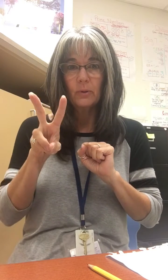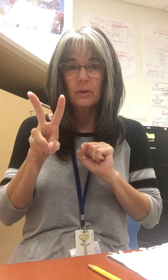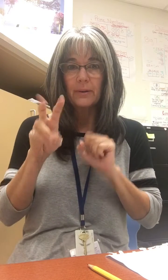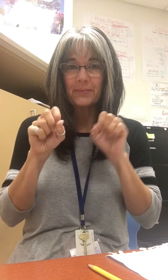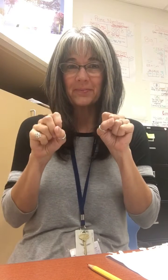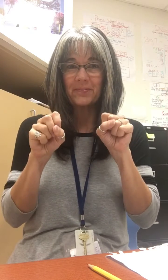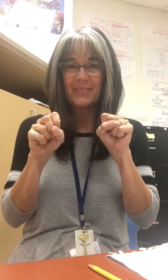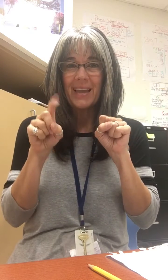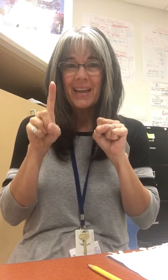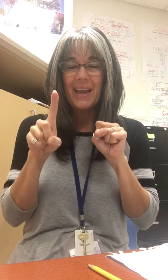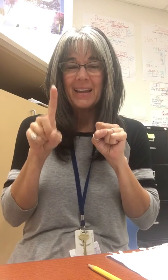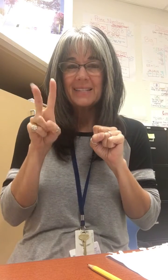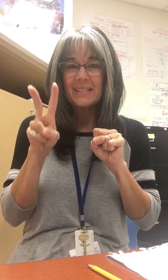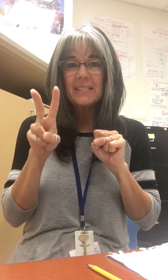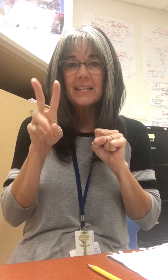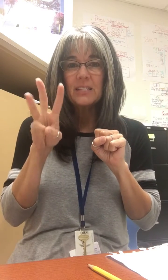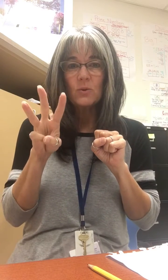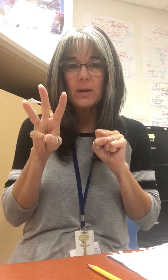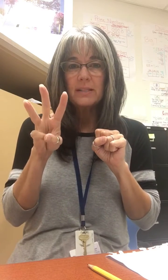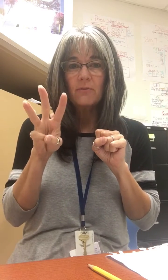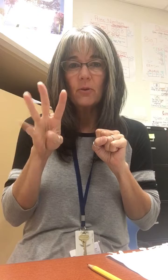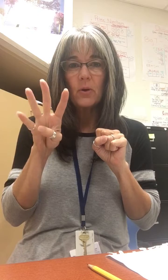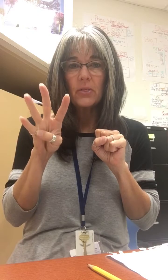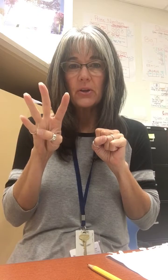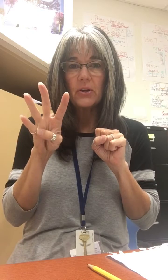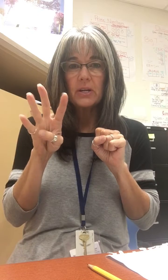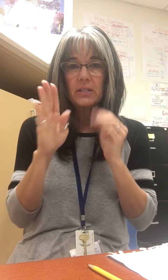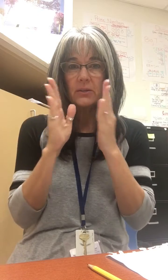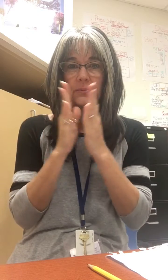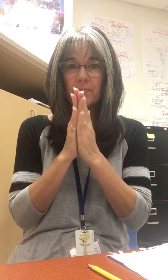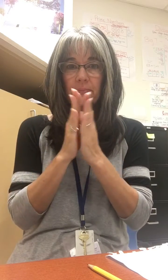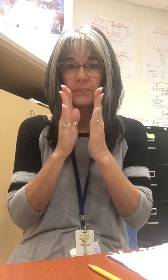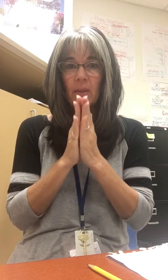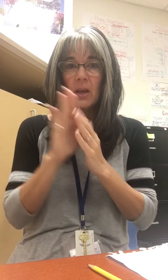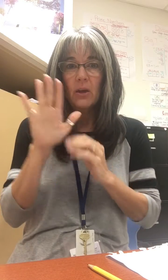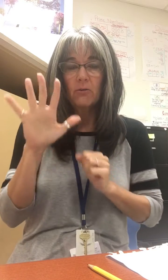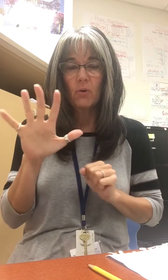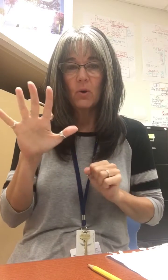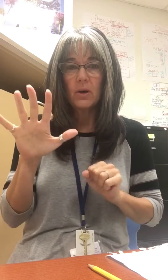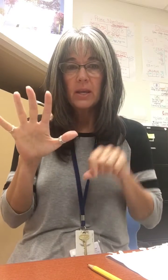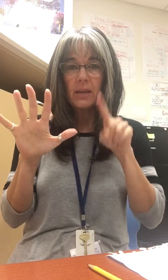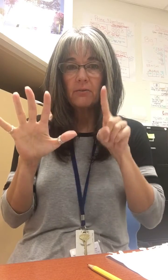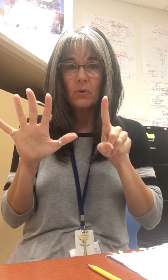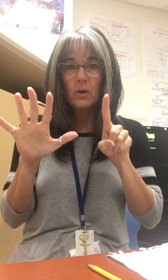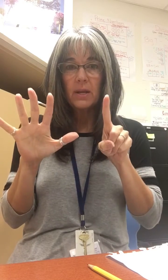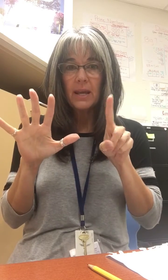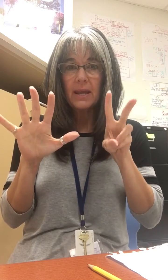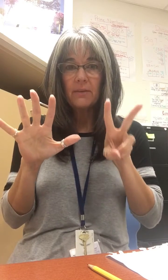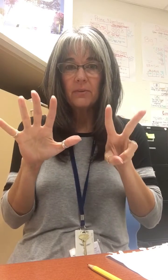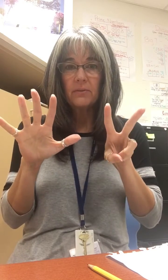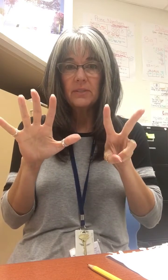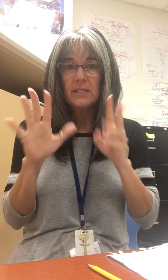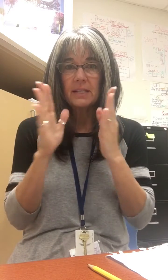8, 16, 24, 32, 40, 48, and 56,